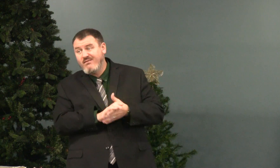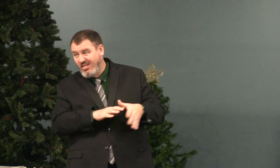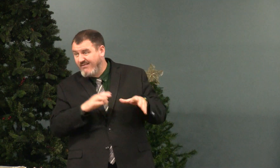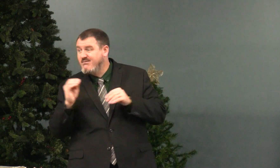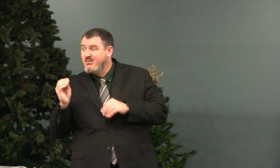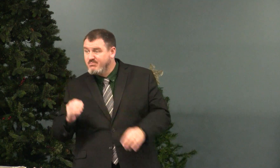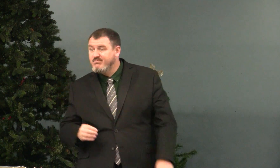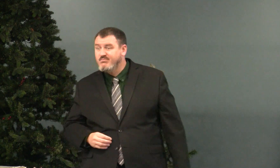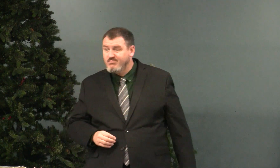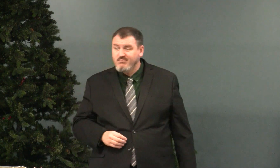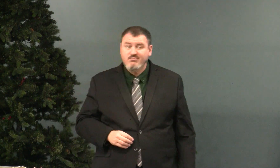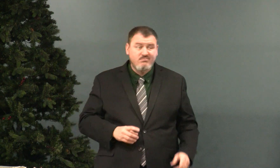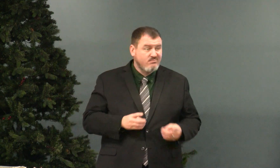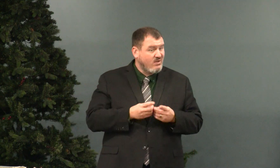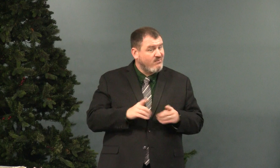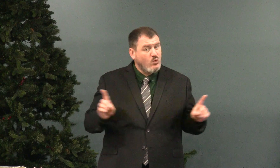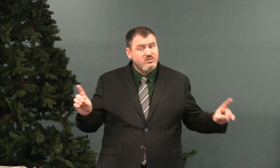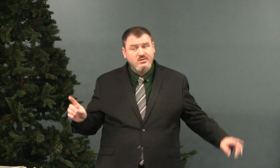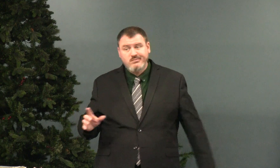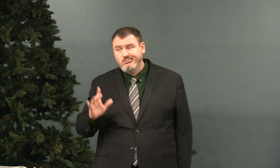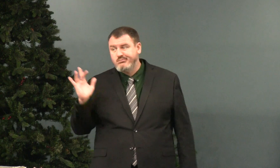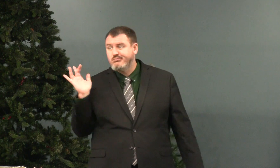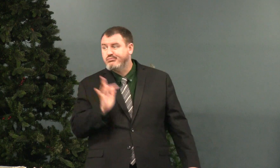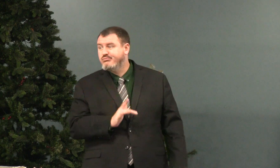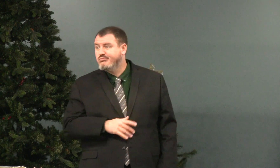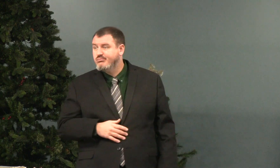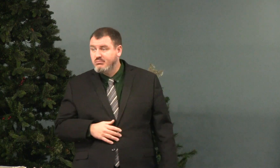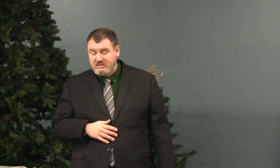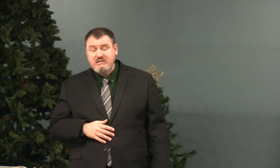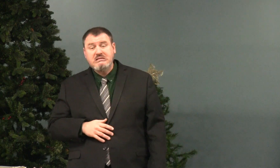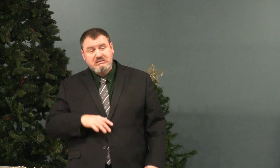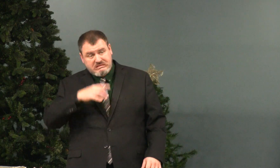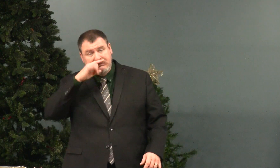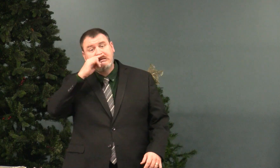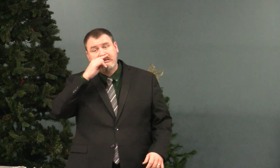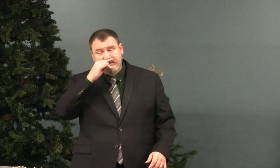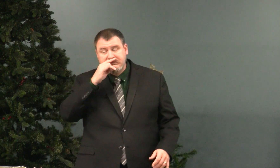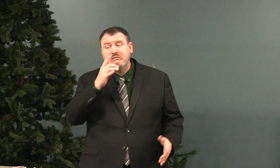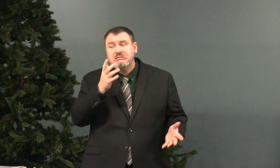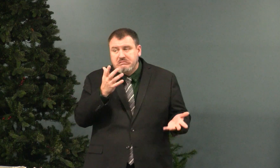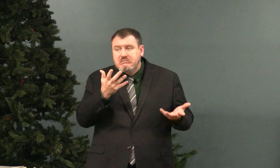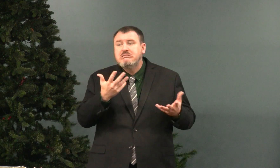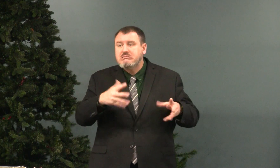his wife. His wife left him. He's divorced. The kids